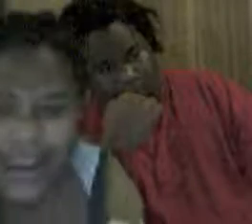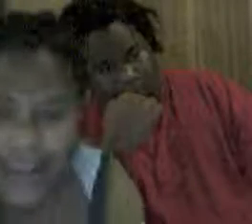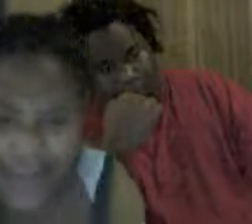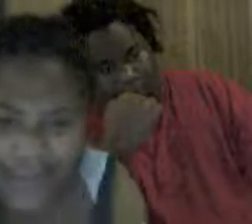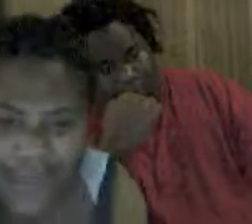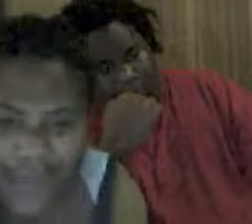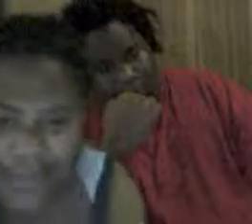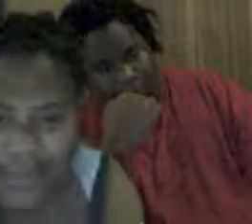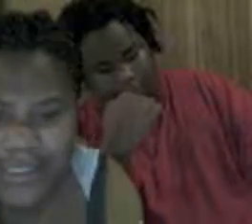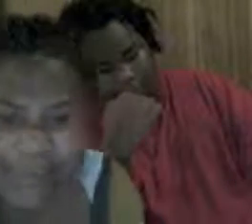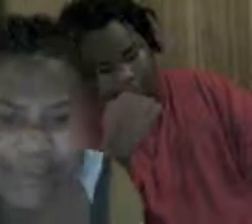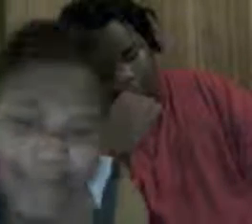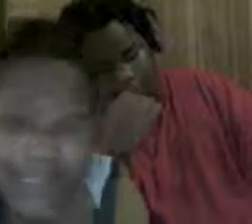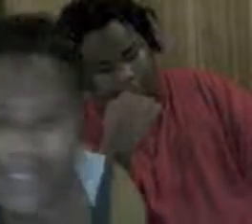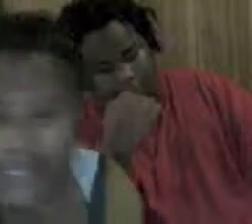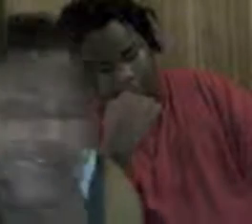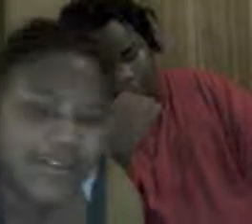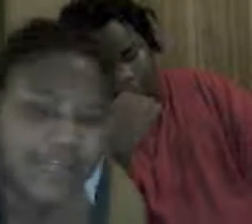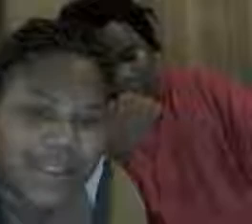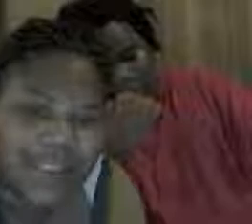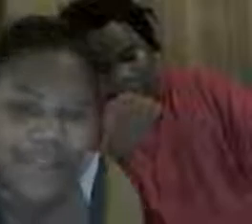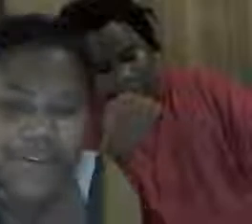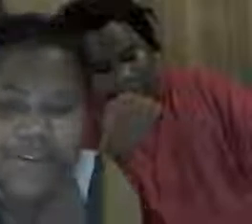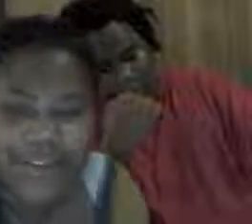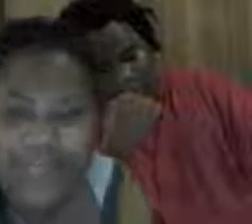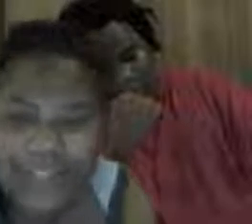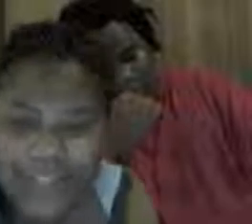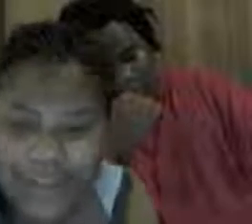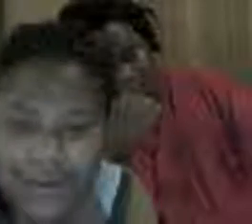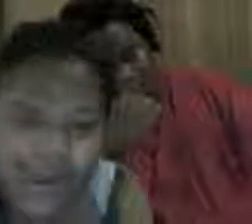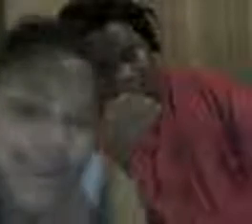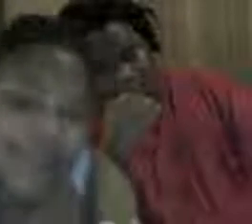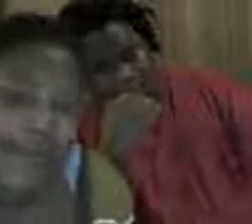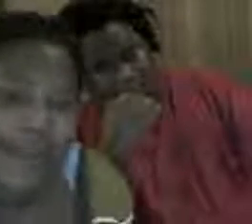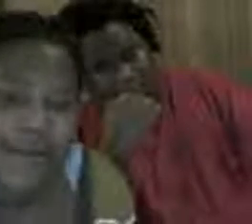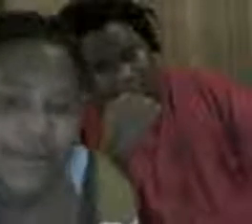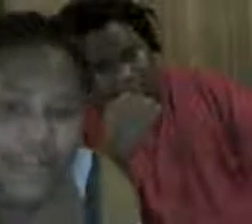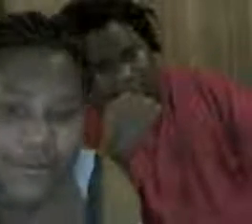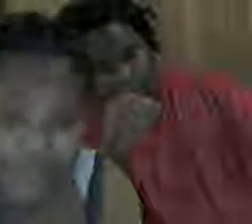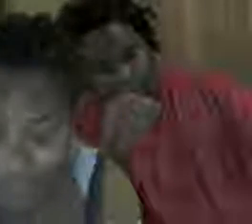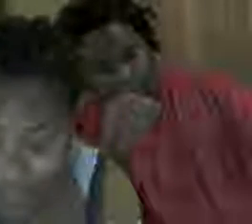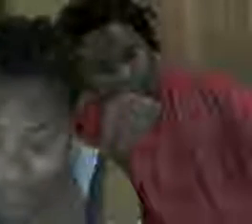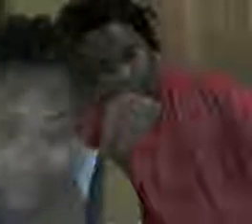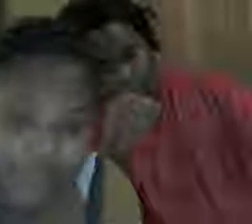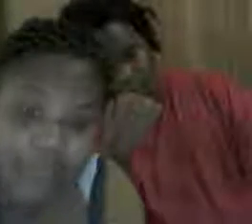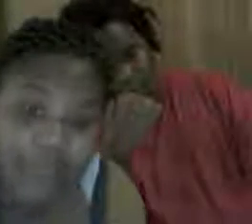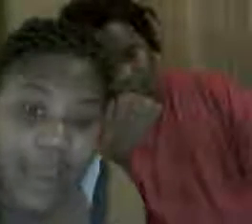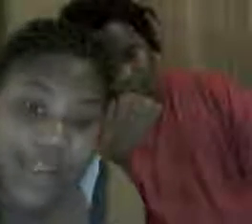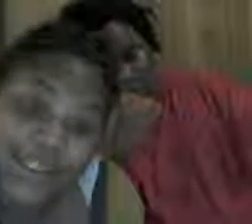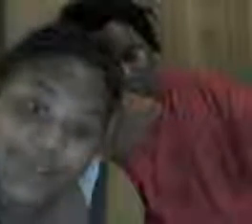this video up, send us some comments, send us video responses, you feel me, you do what you do, but, um, you know, it is what it